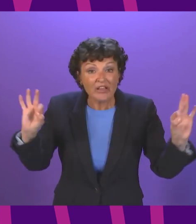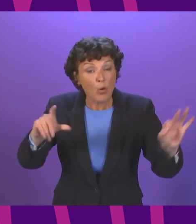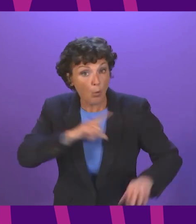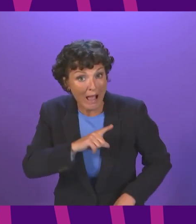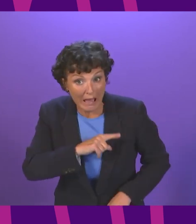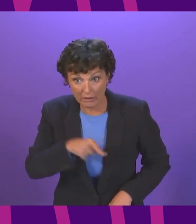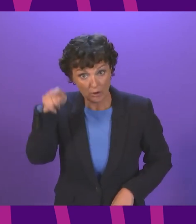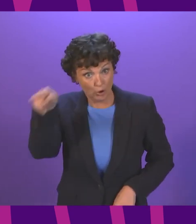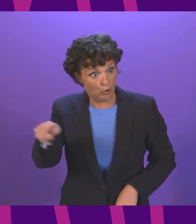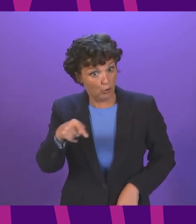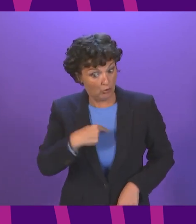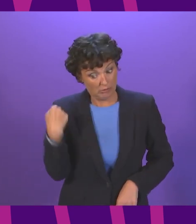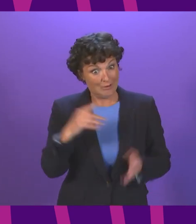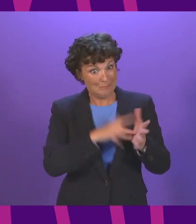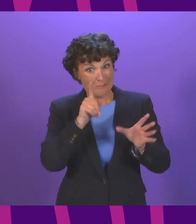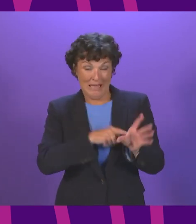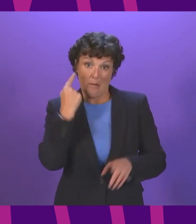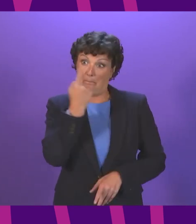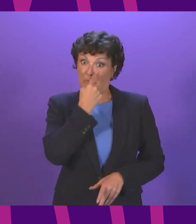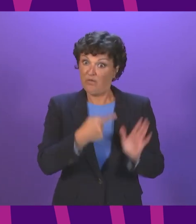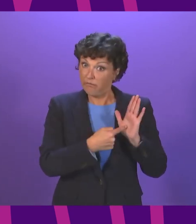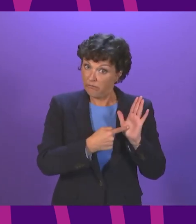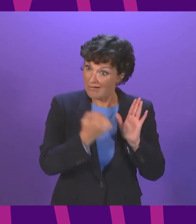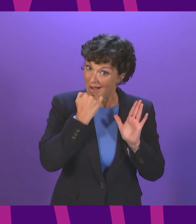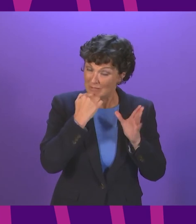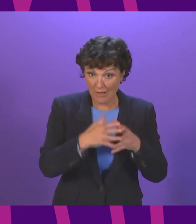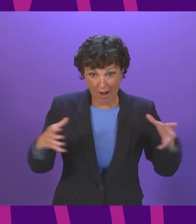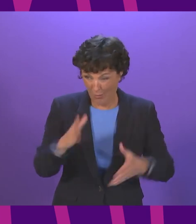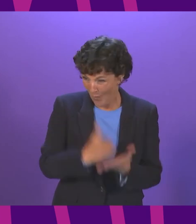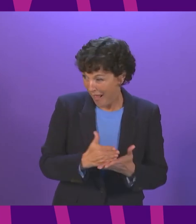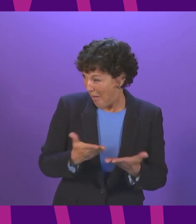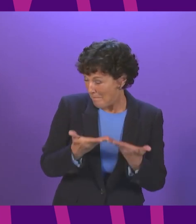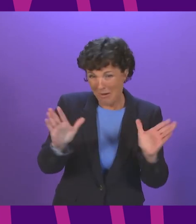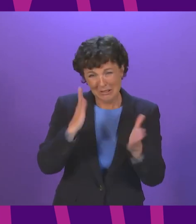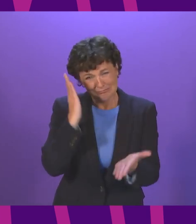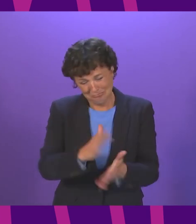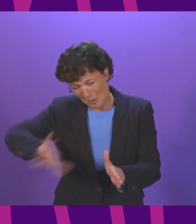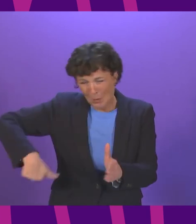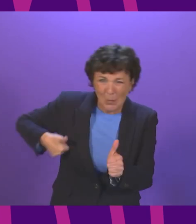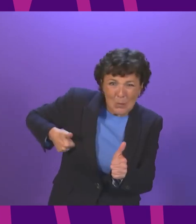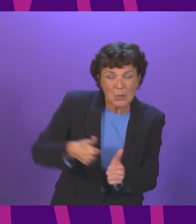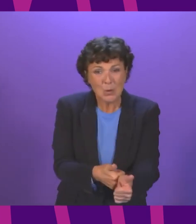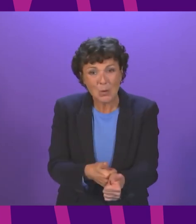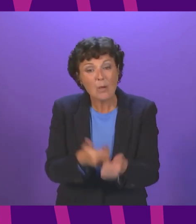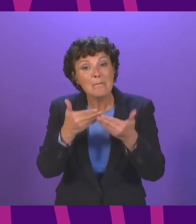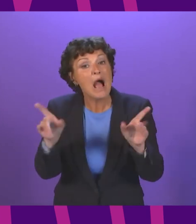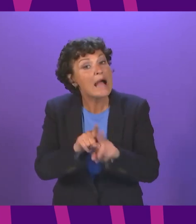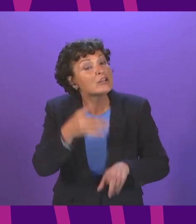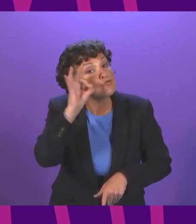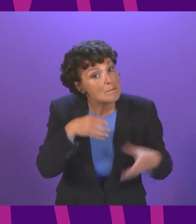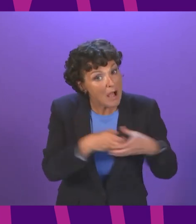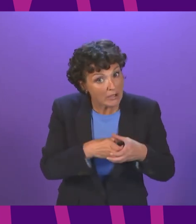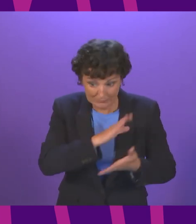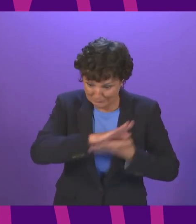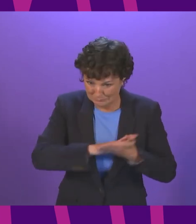advanced their electoral cause and indeed the public have handsomely supported the SNP and the Green Party which